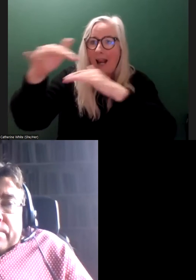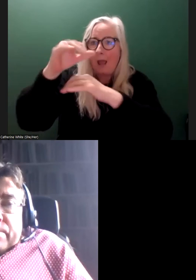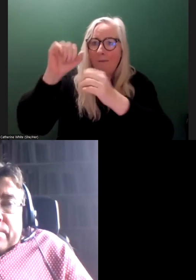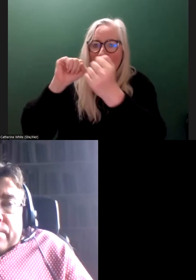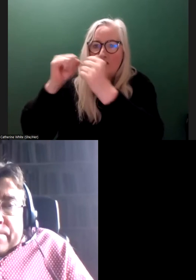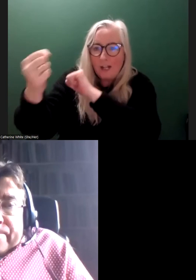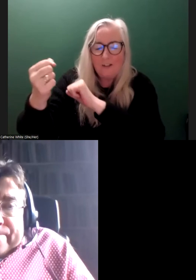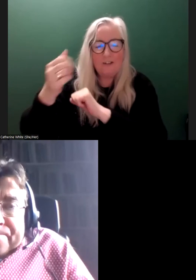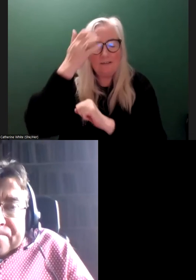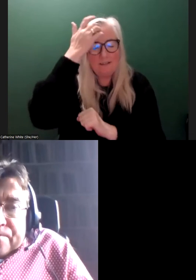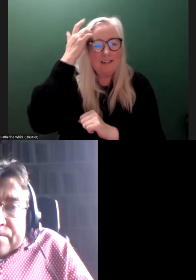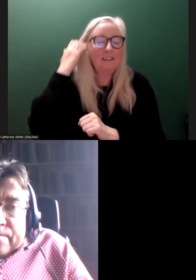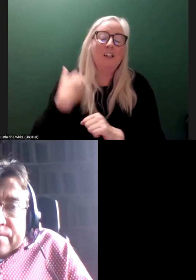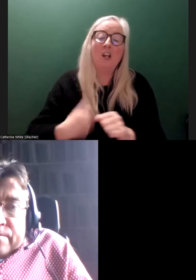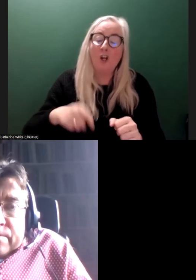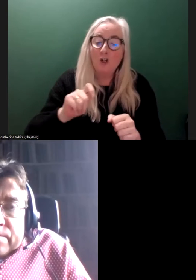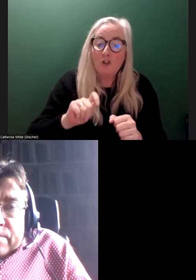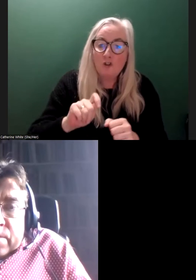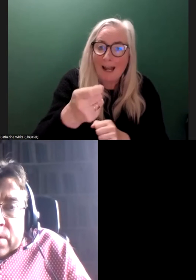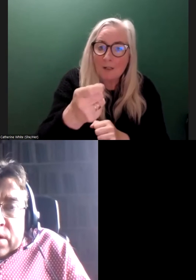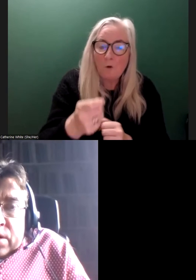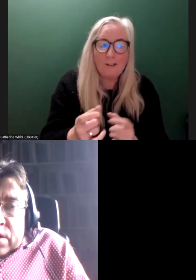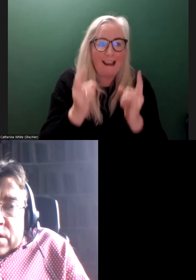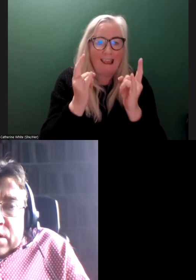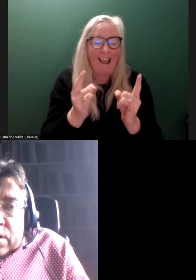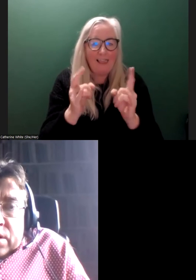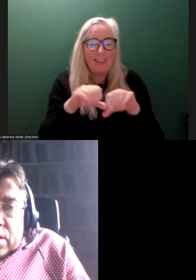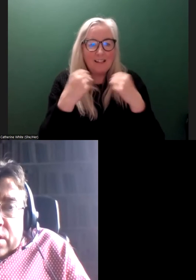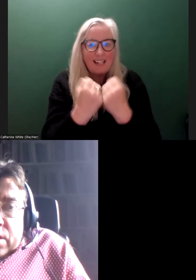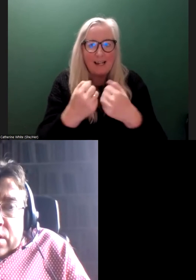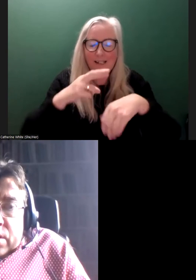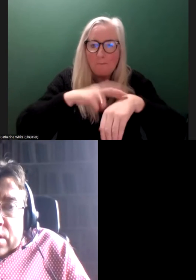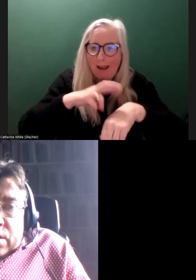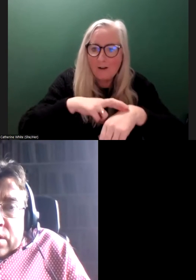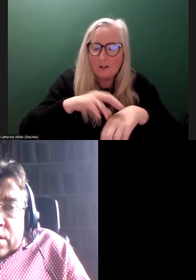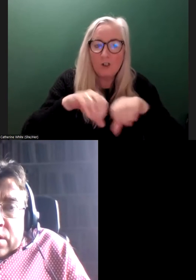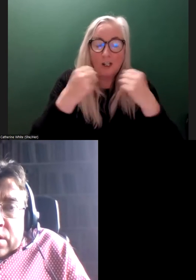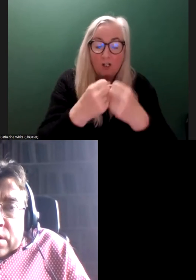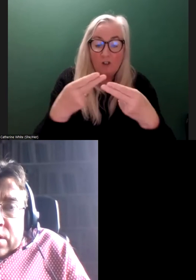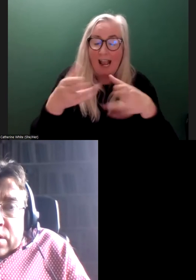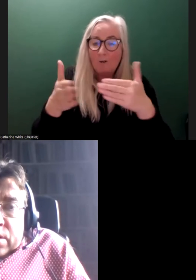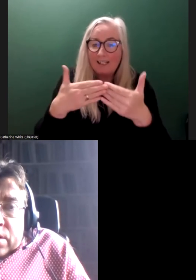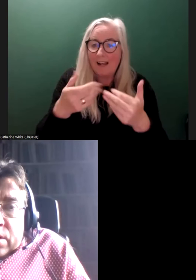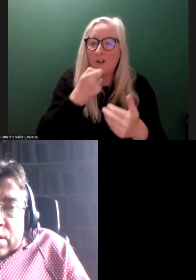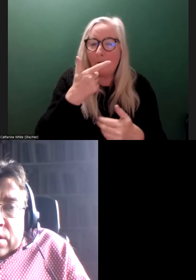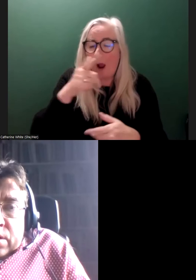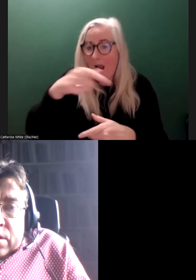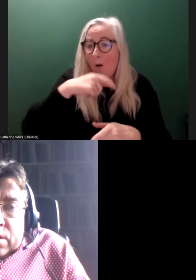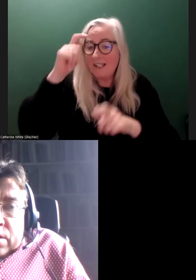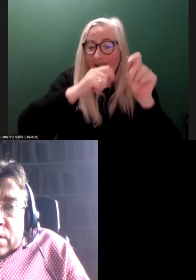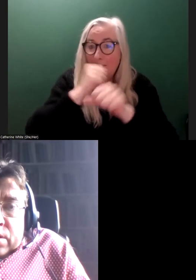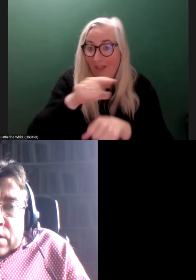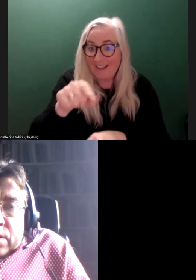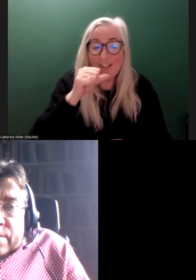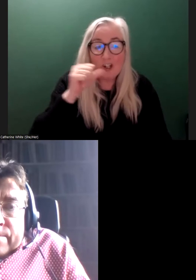transport and healthier societies, better societies. So outside of Dublin, I was just thinking this yesterday when I got off the train.